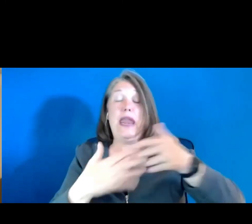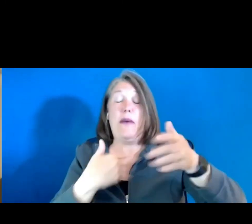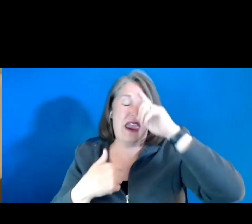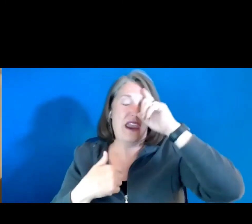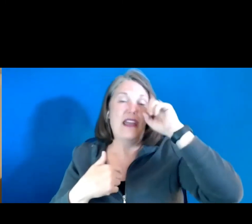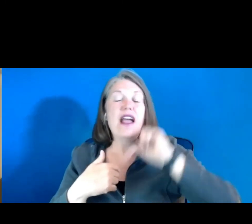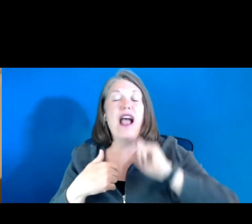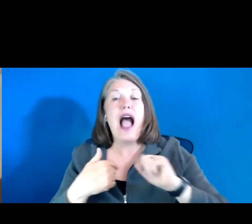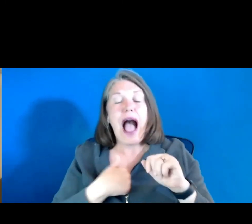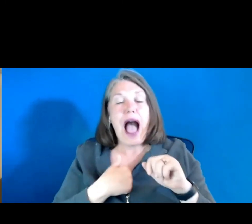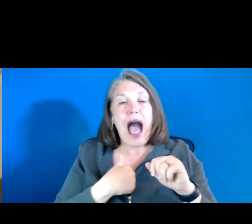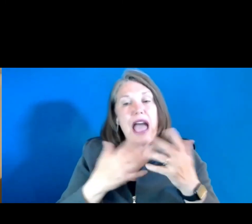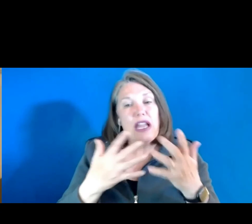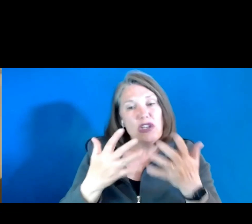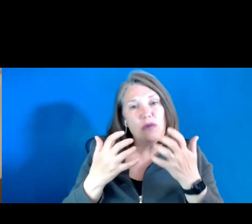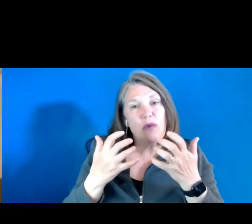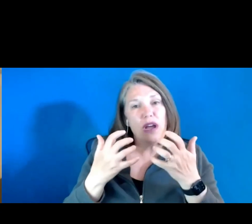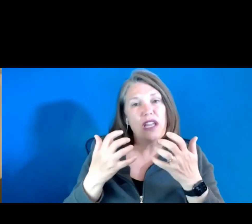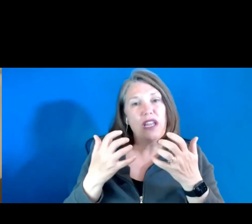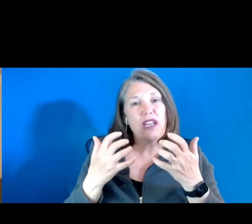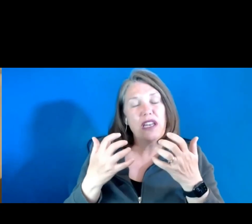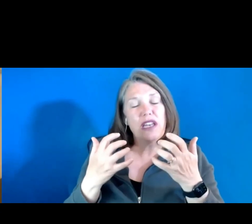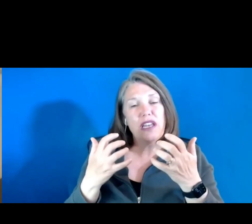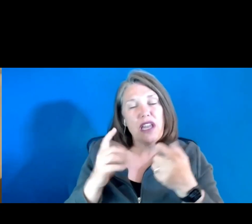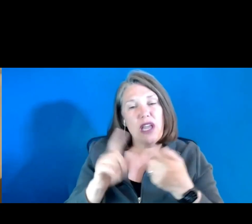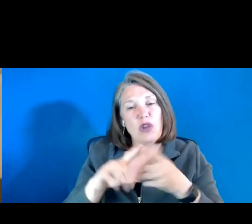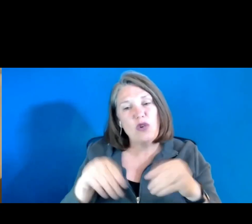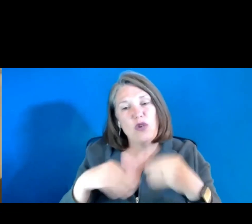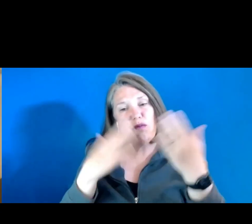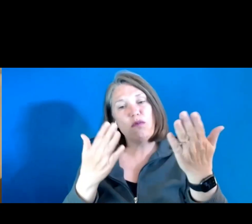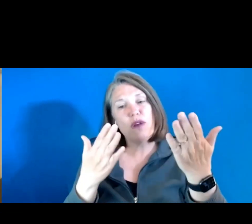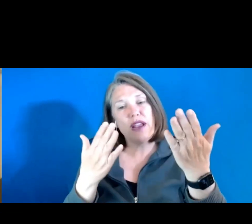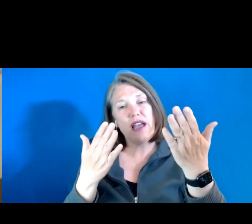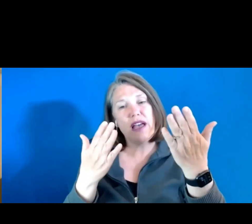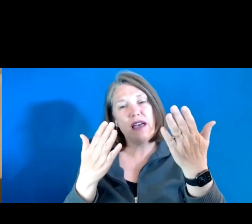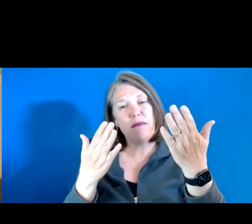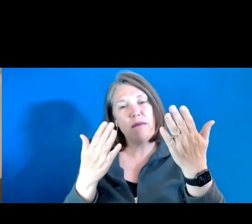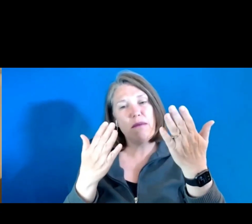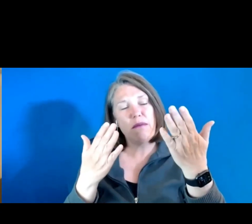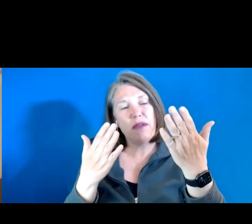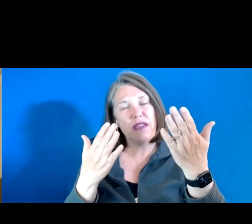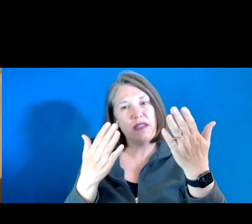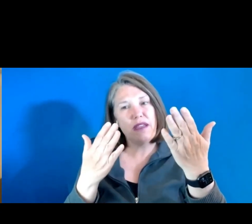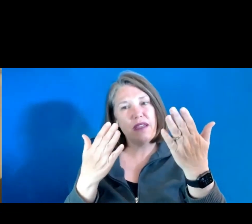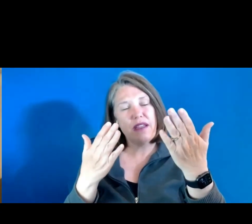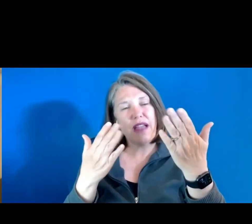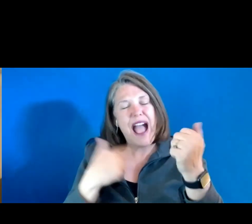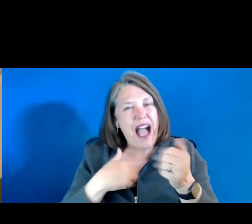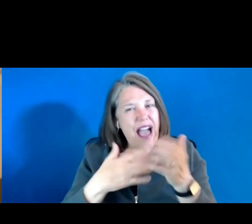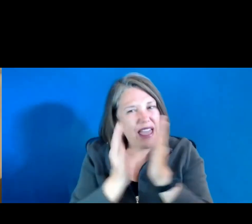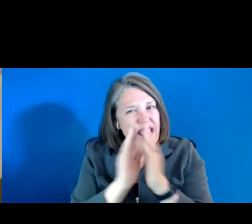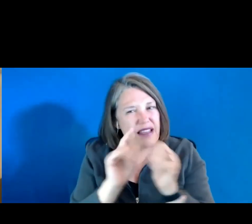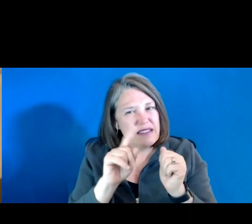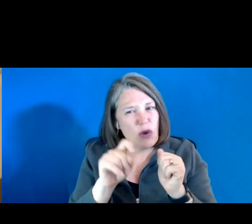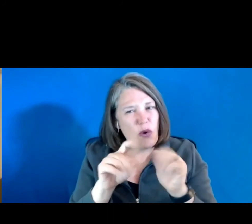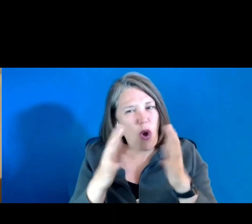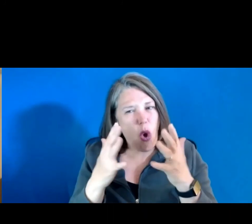um, I just wanted to, you know, uh, bring up, um, what, uh, I asked the questions already in, in the, um,